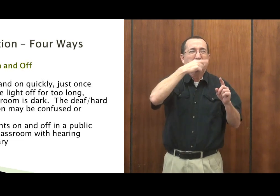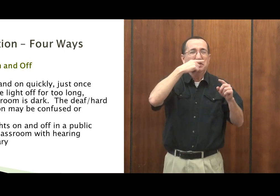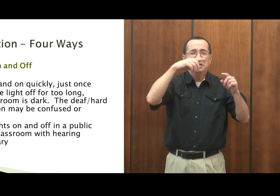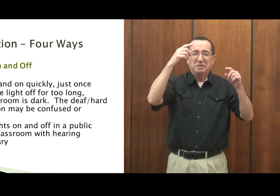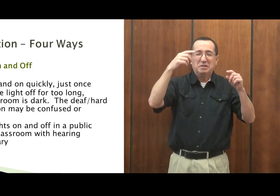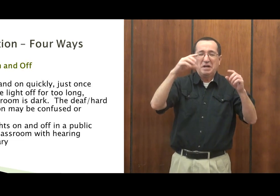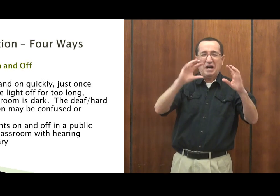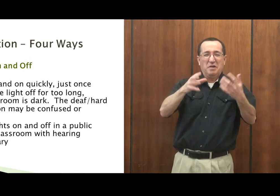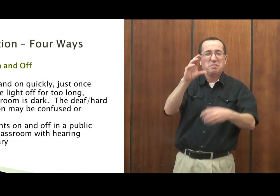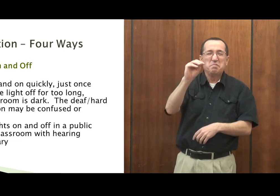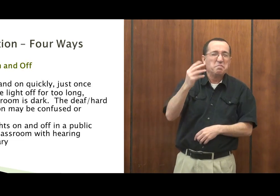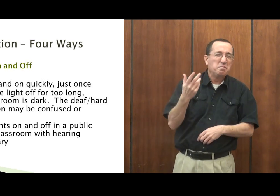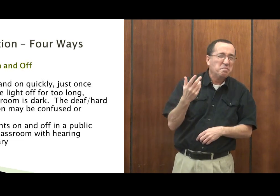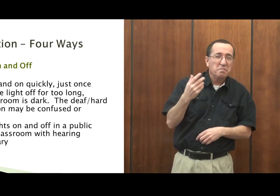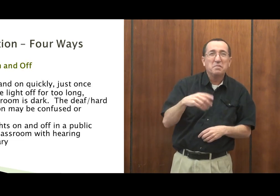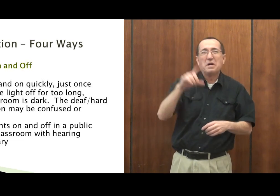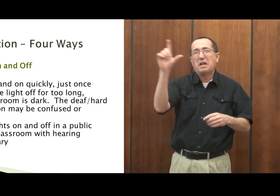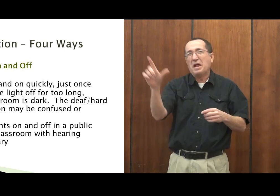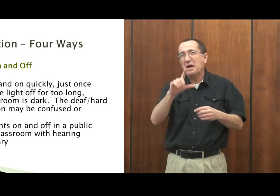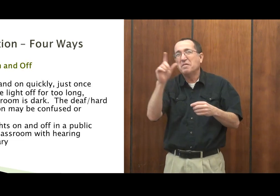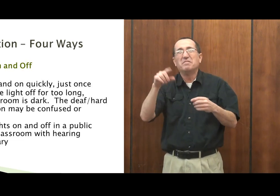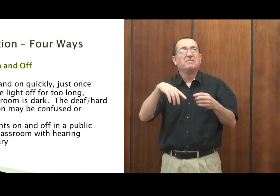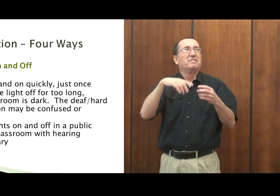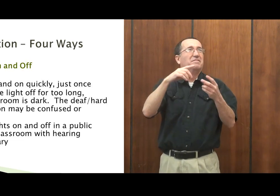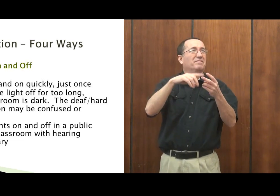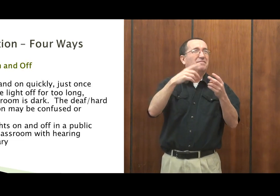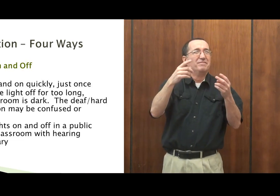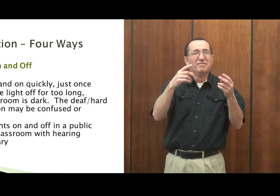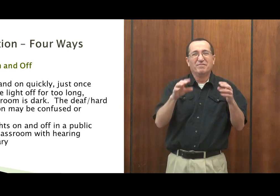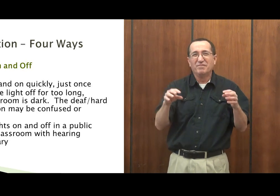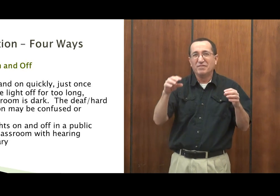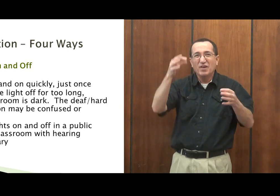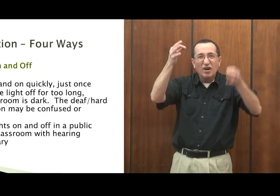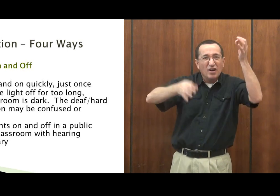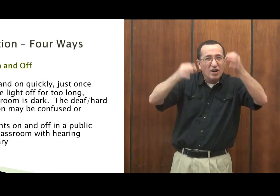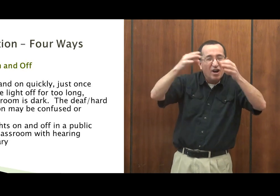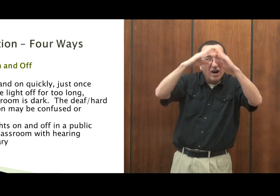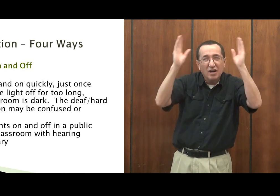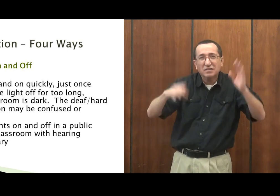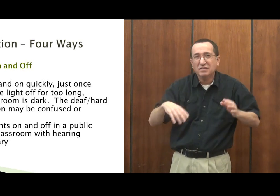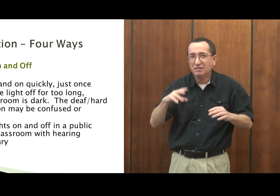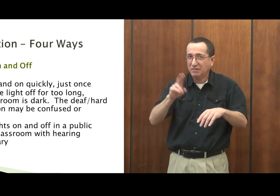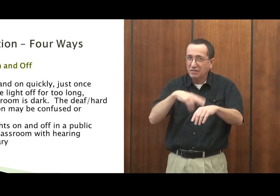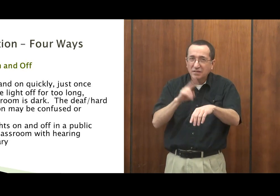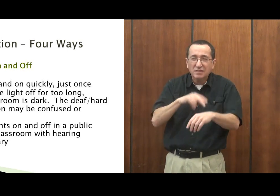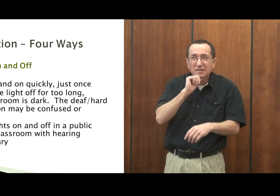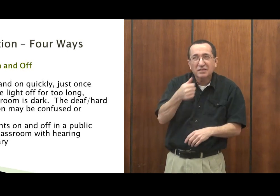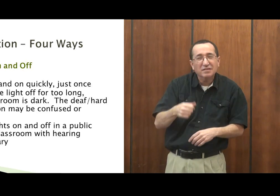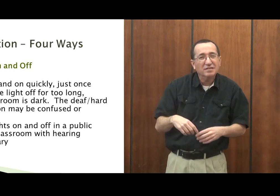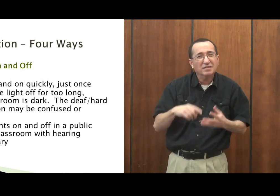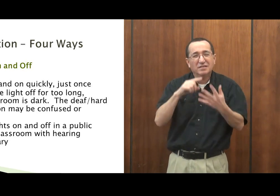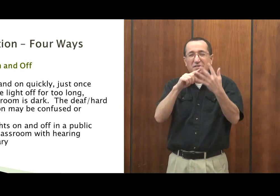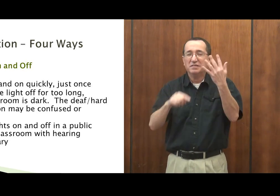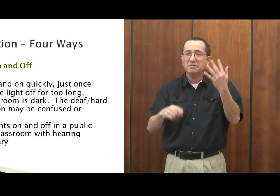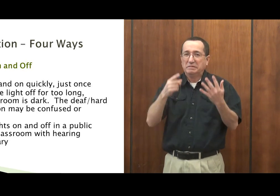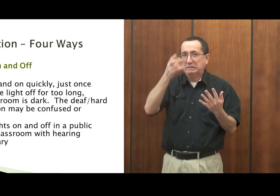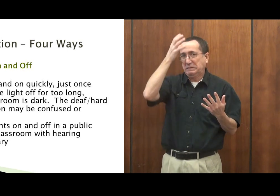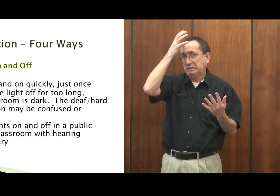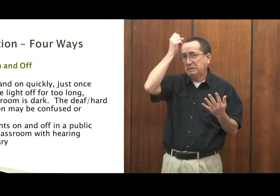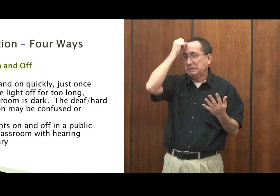But it doesn't work in a library, in a courthouse. Of course not. You're not going to flash the lights